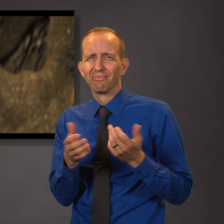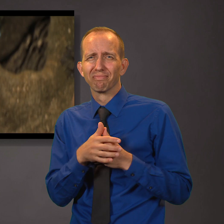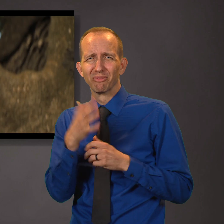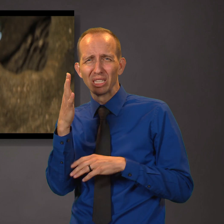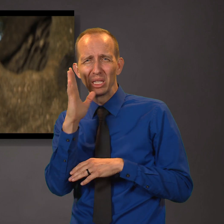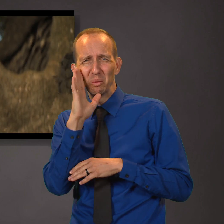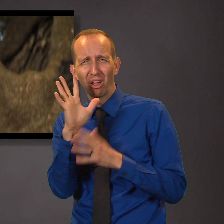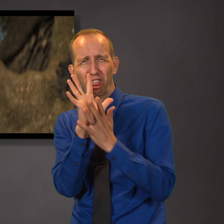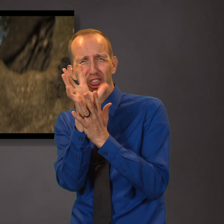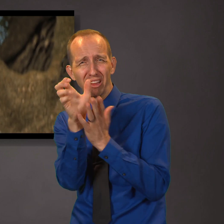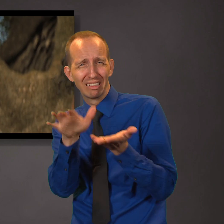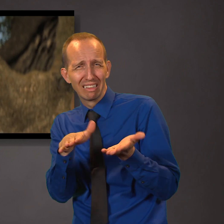me that I should lose this tree.